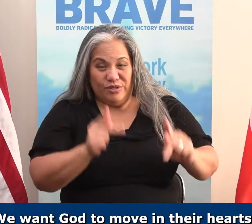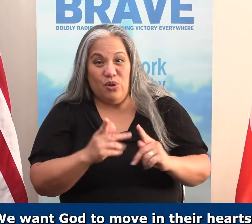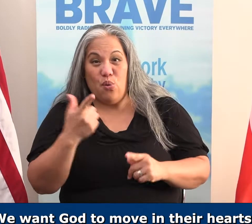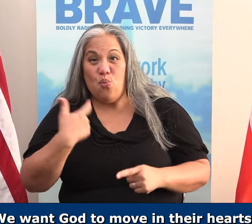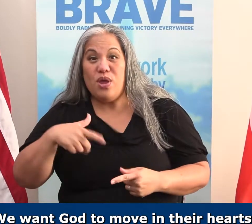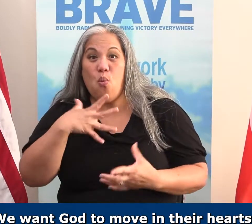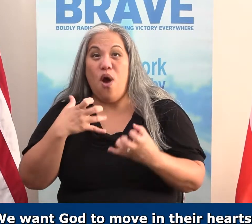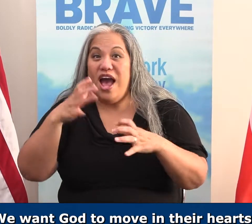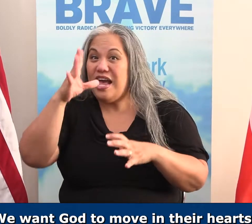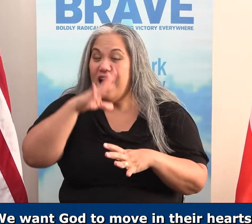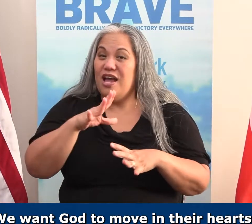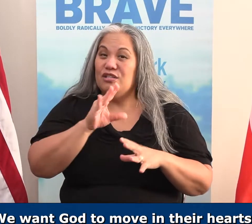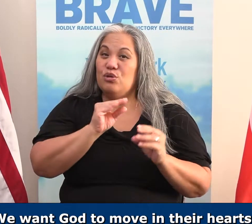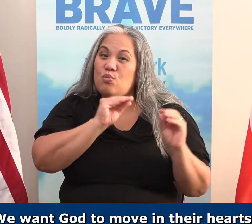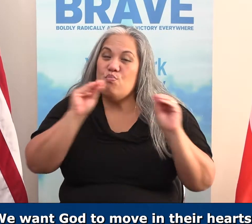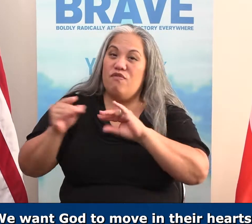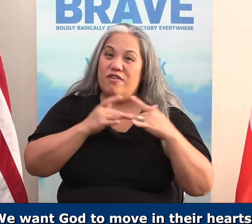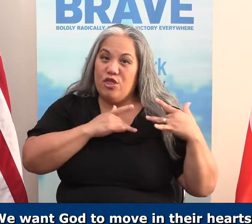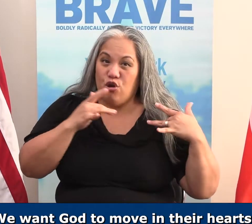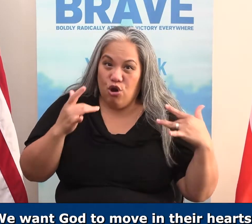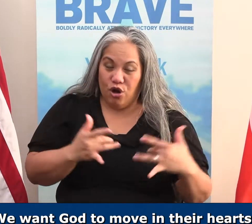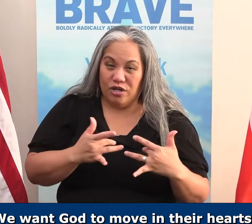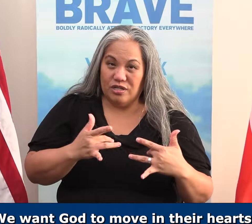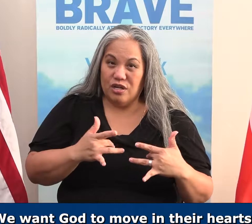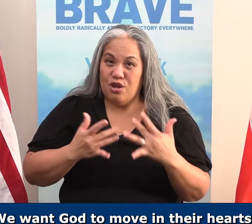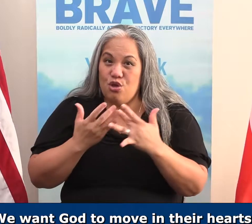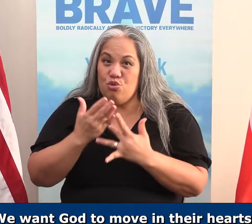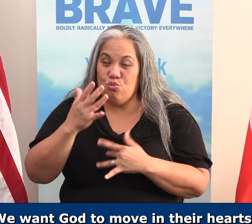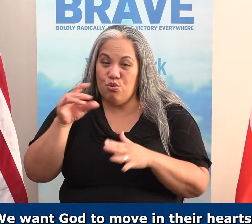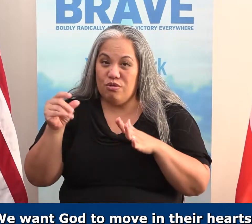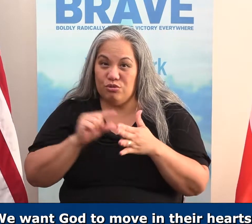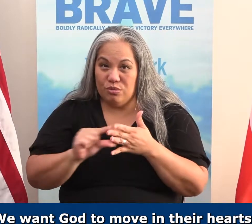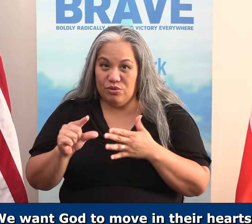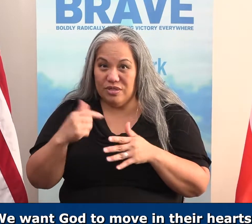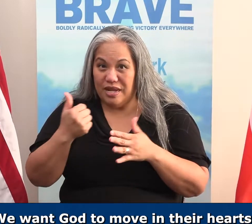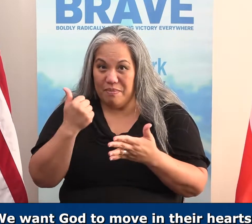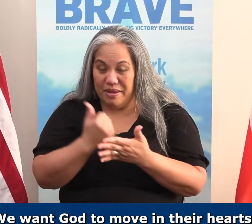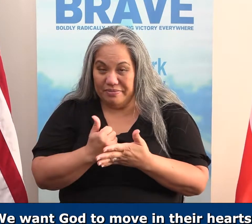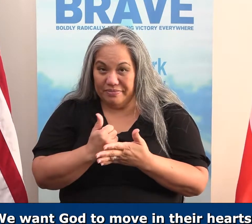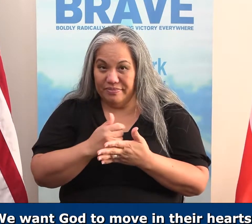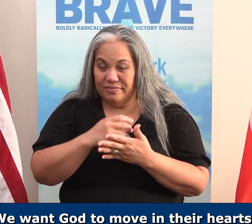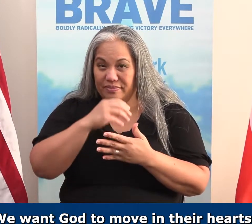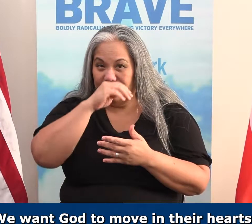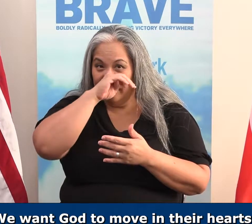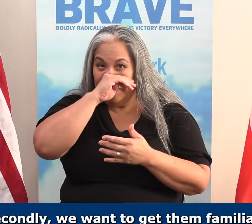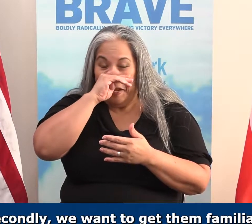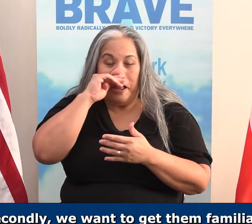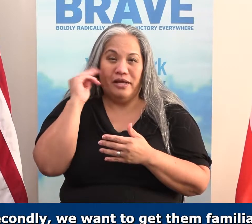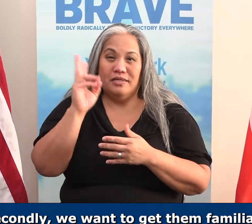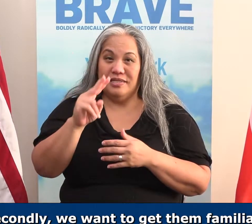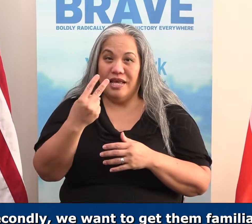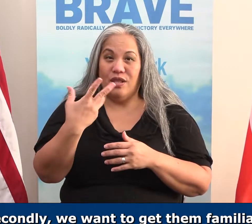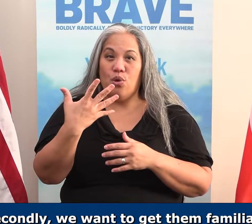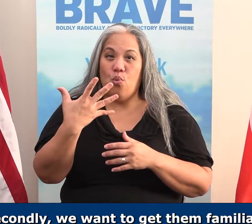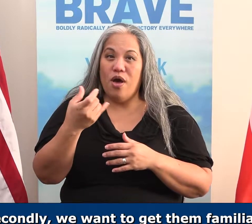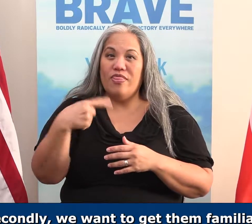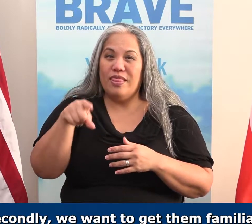God to move in their hearts through the Scriptures. Amen? Amen. Secondly, we want to get them